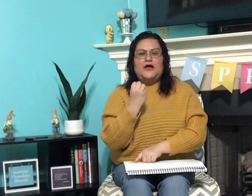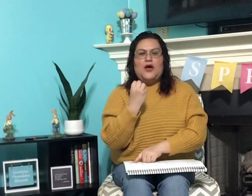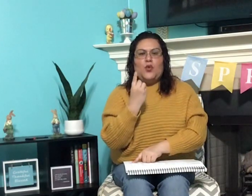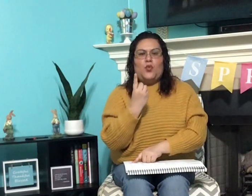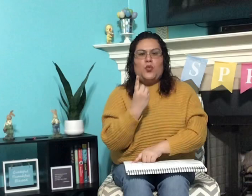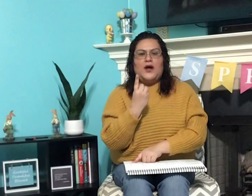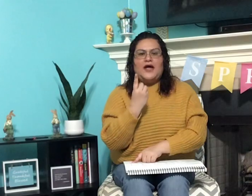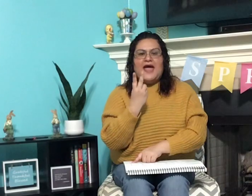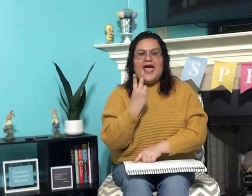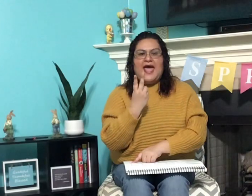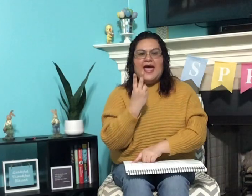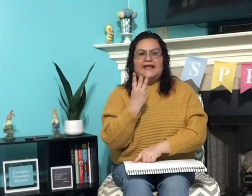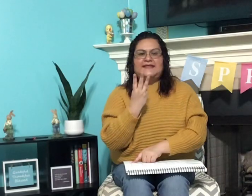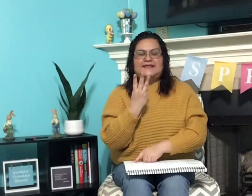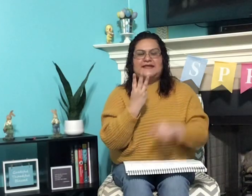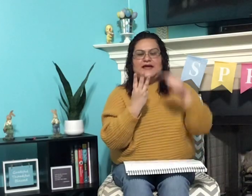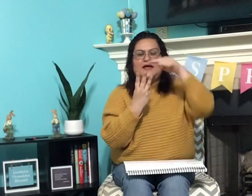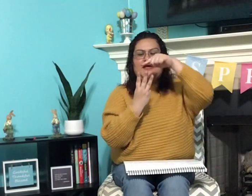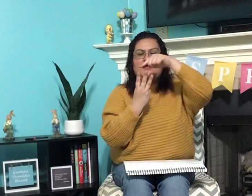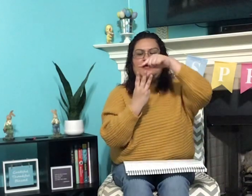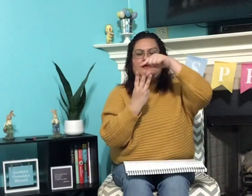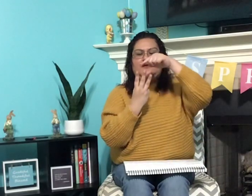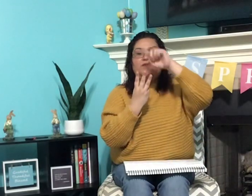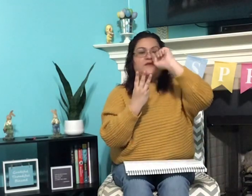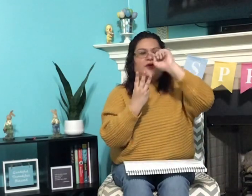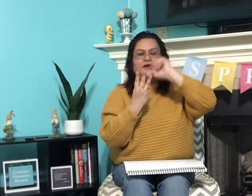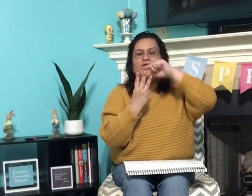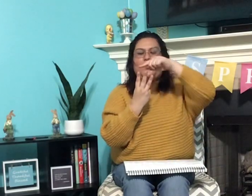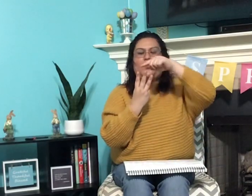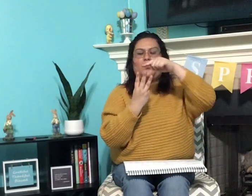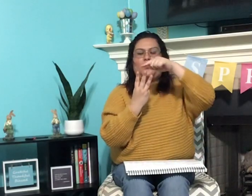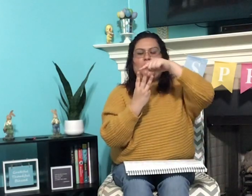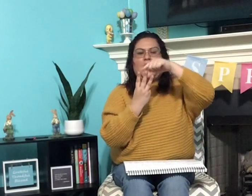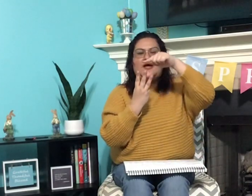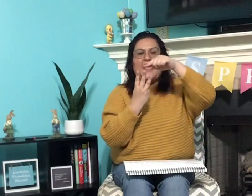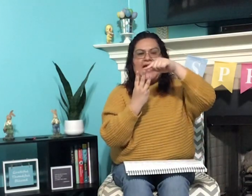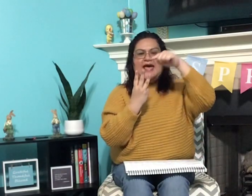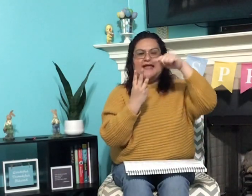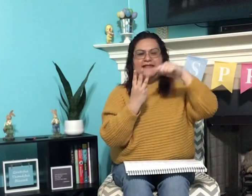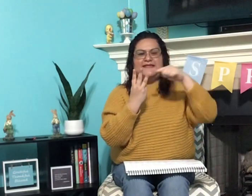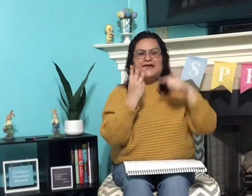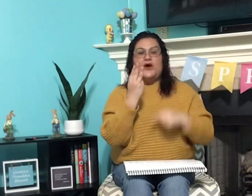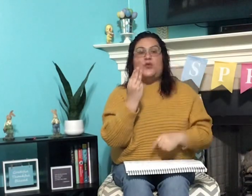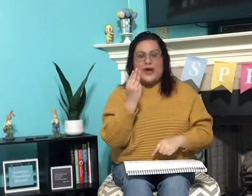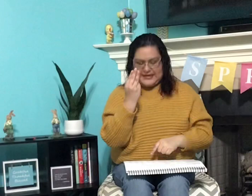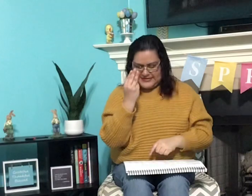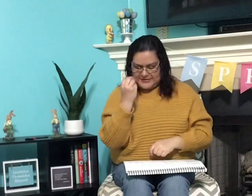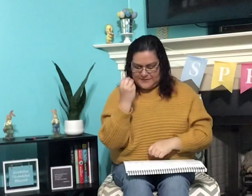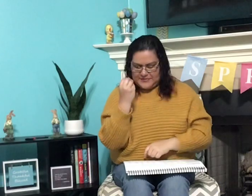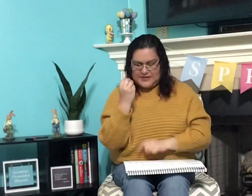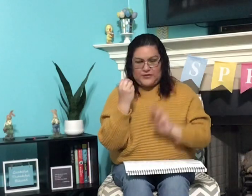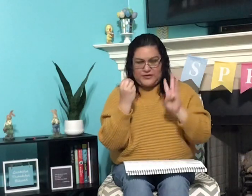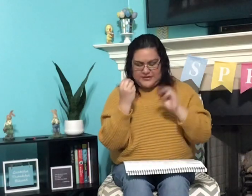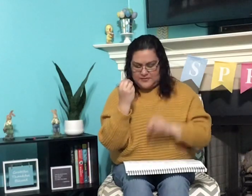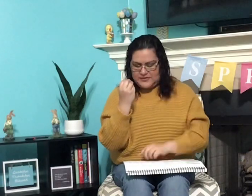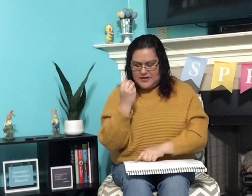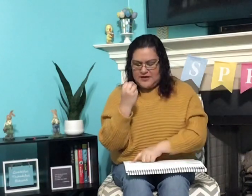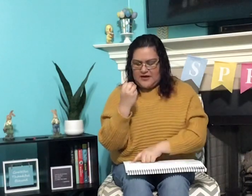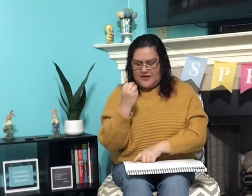w, eh, t, w, sorry. W, eh, t, wet. Did it three times. Alright.